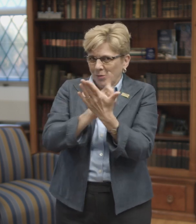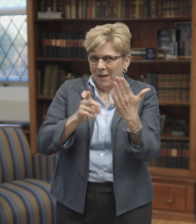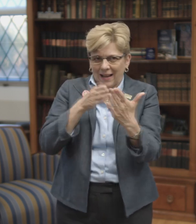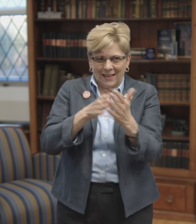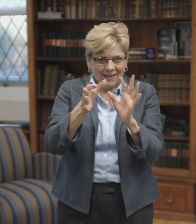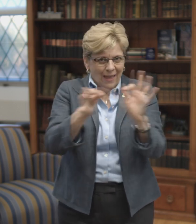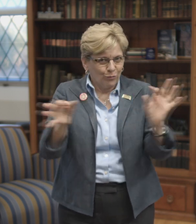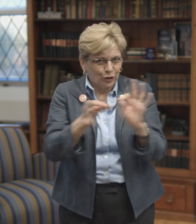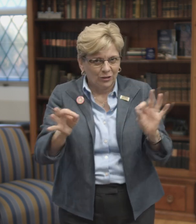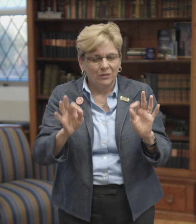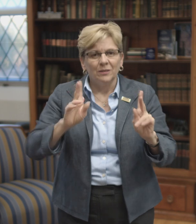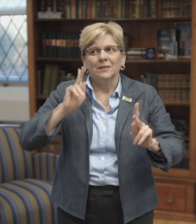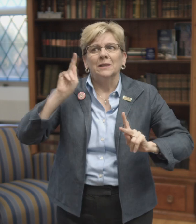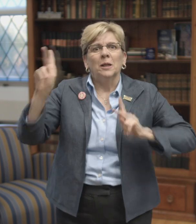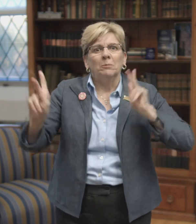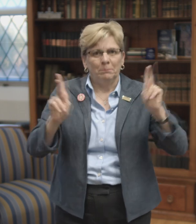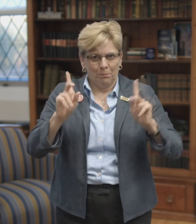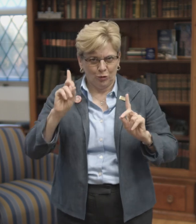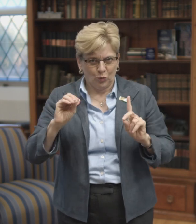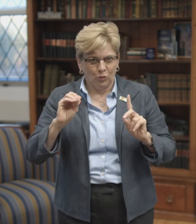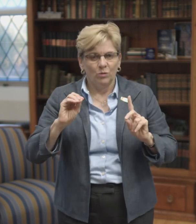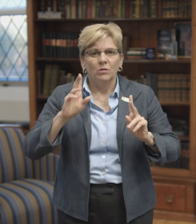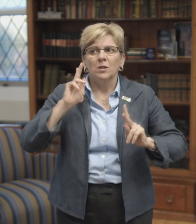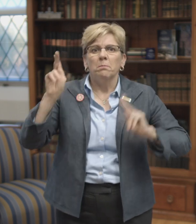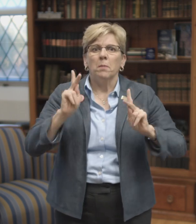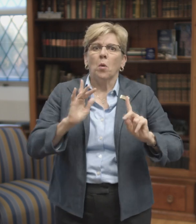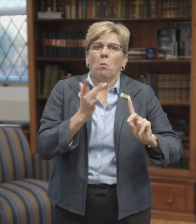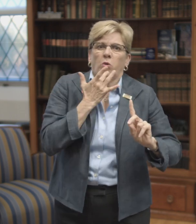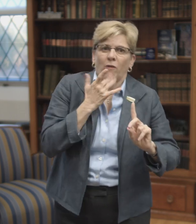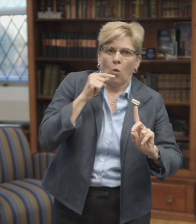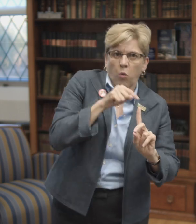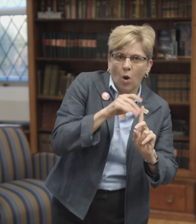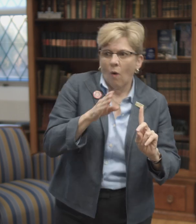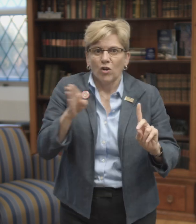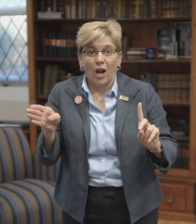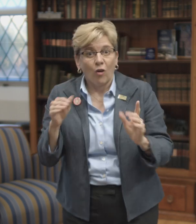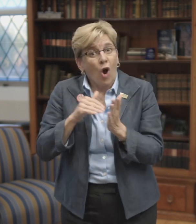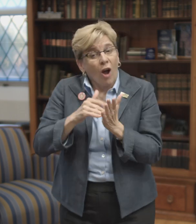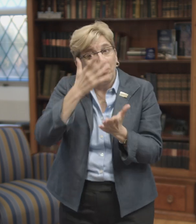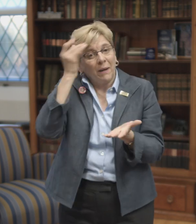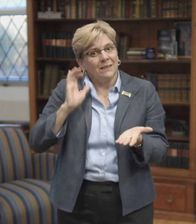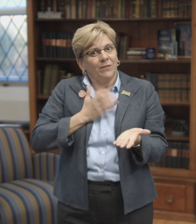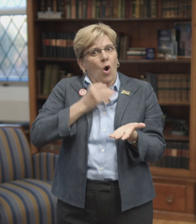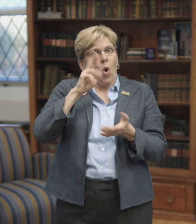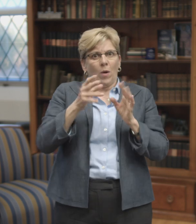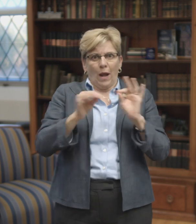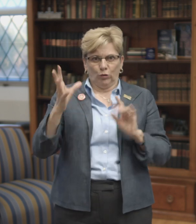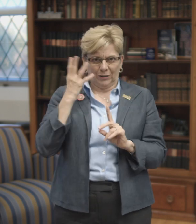The brain does not discriminate against language, it's people that do. People have a preference for one language over the other